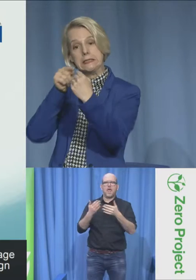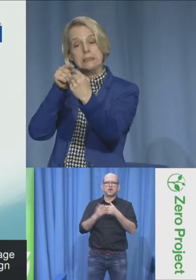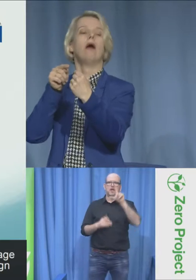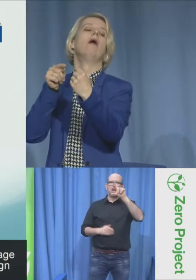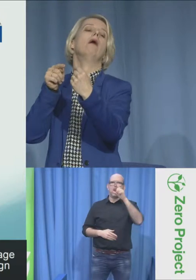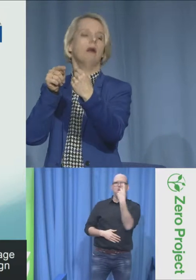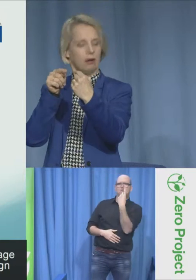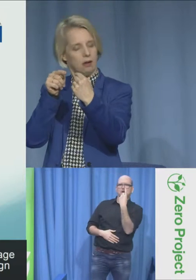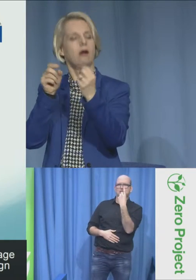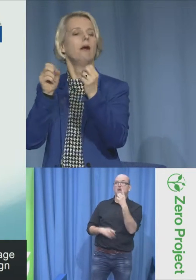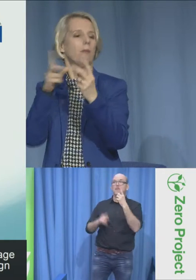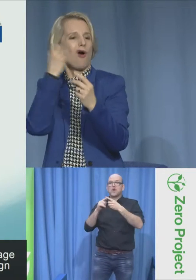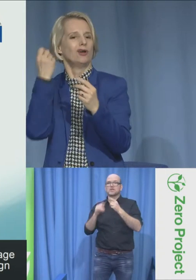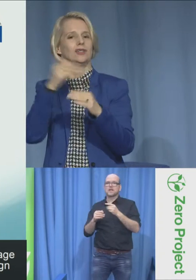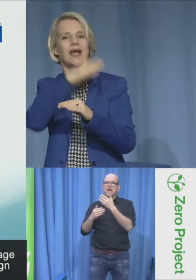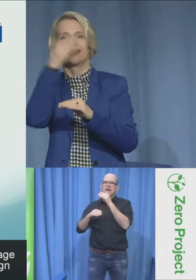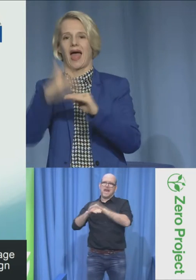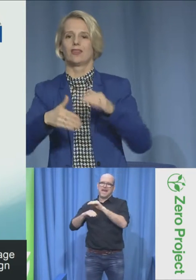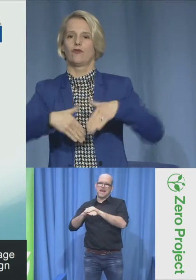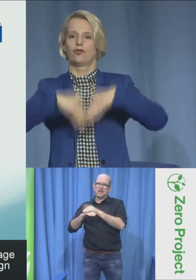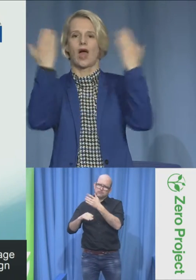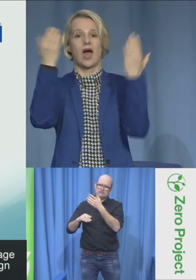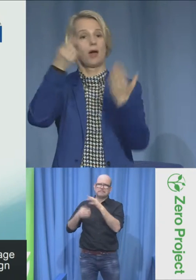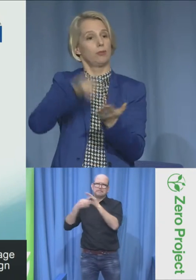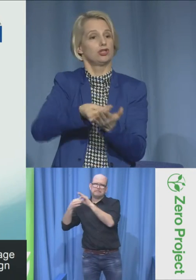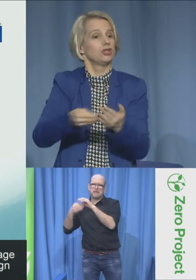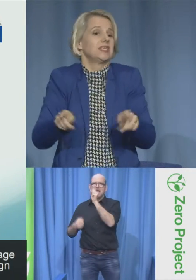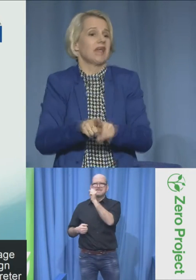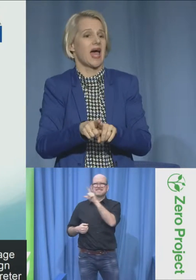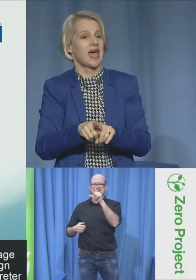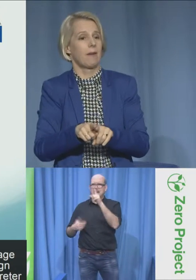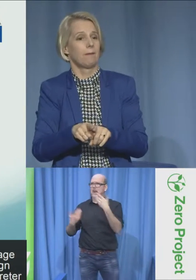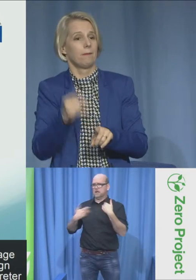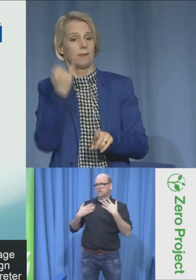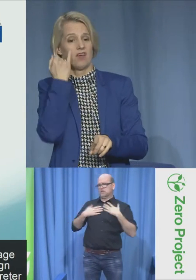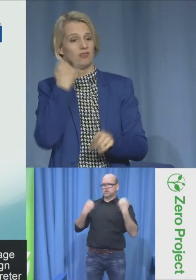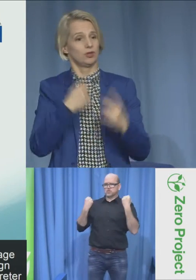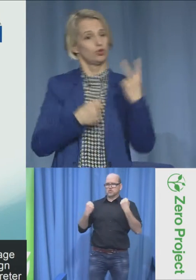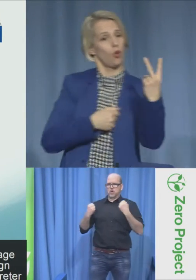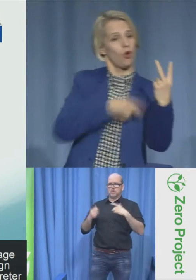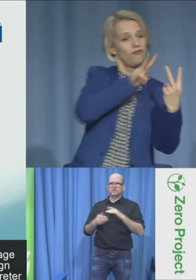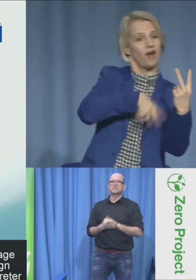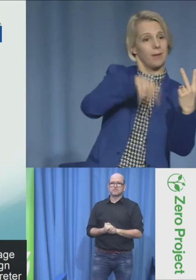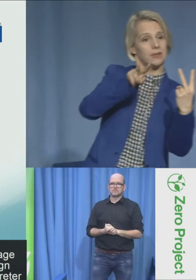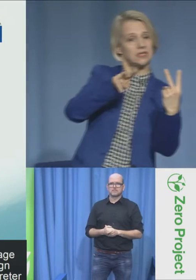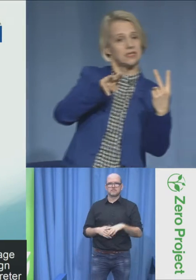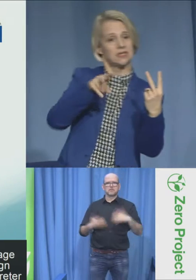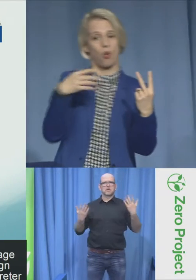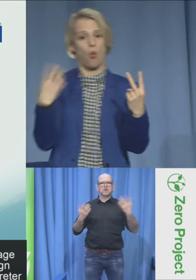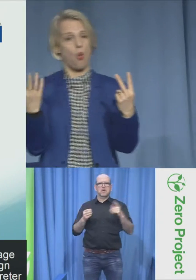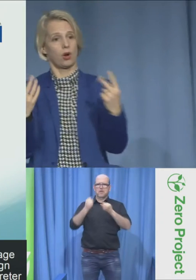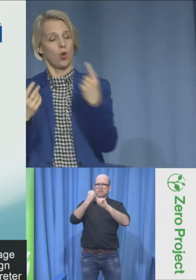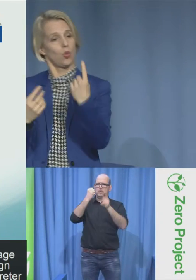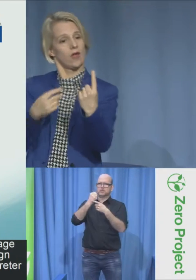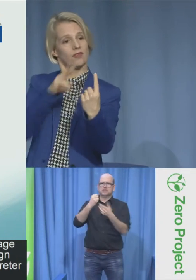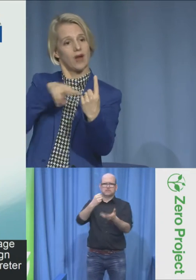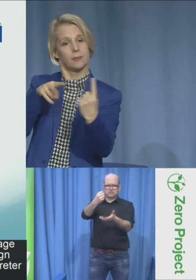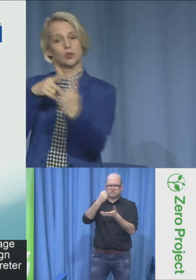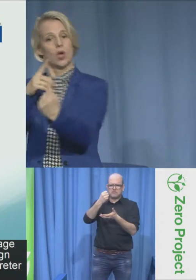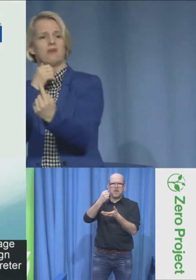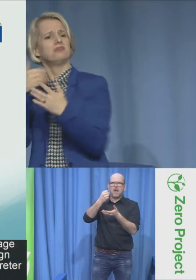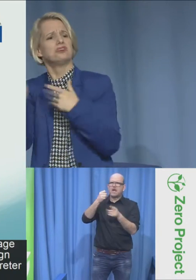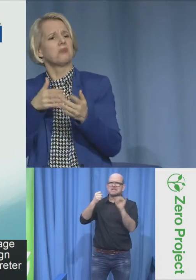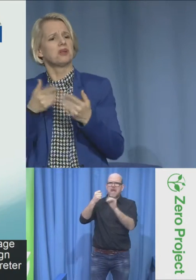uses ASL most of the time. At the end of the day, the budget is the same if we have two Flemish sign language